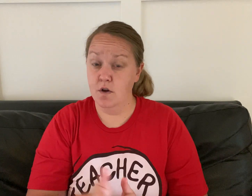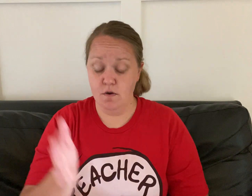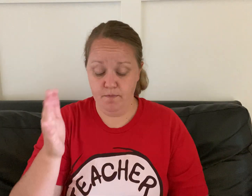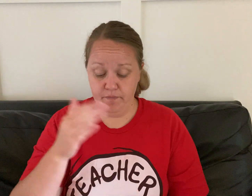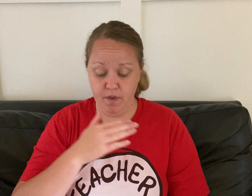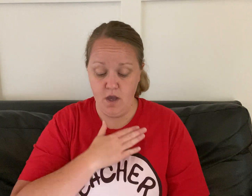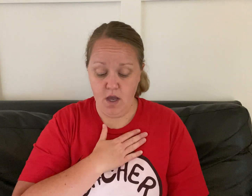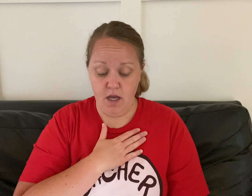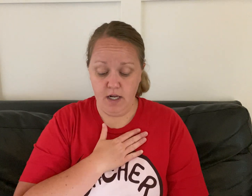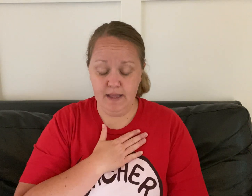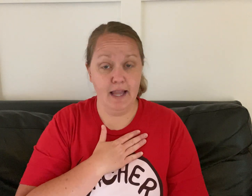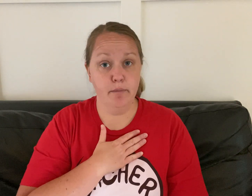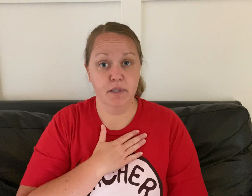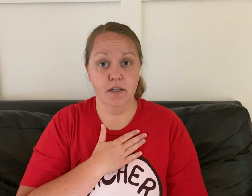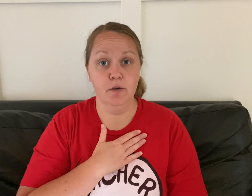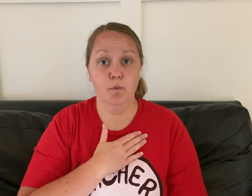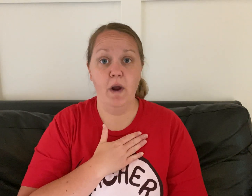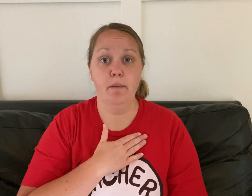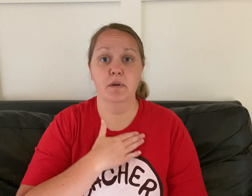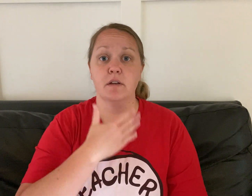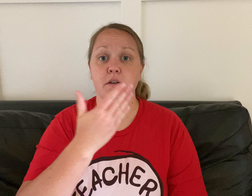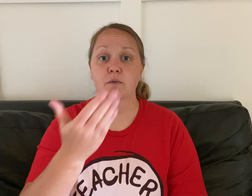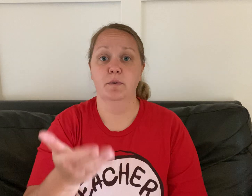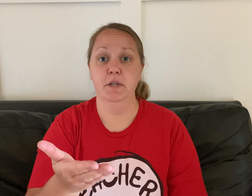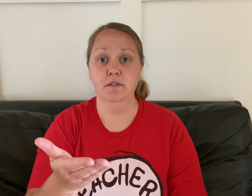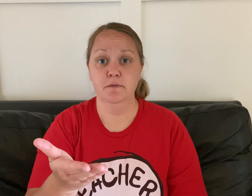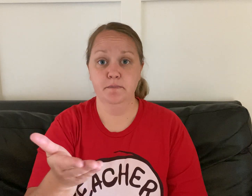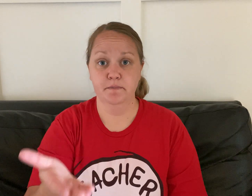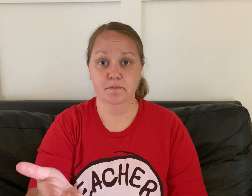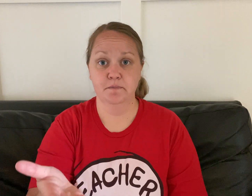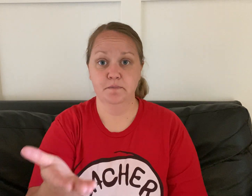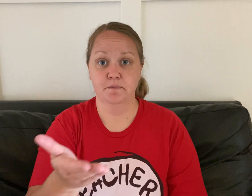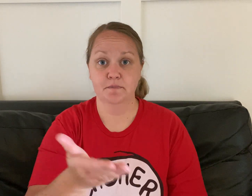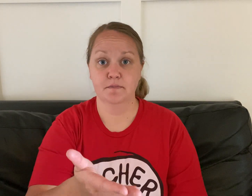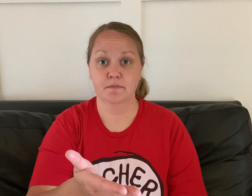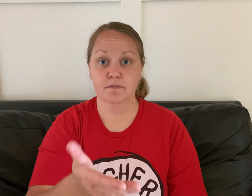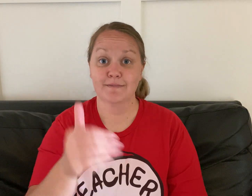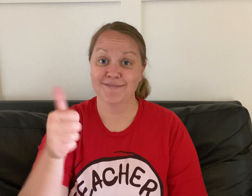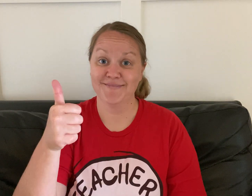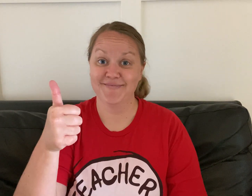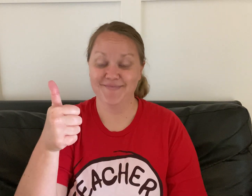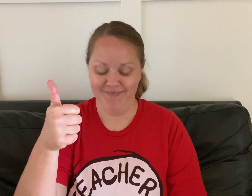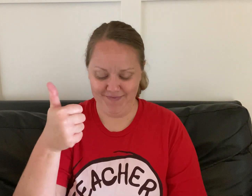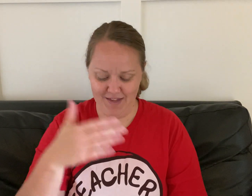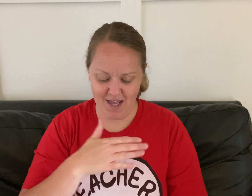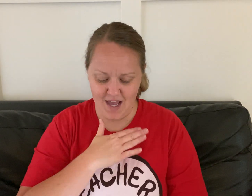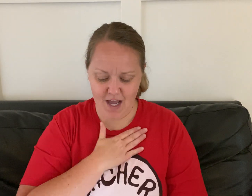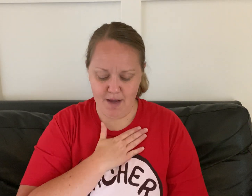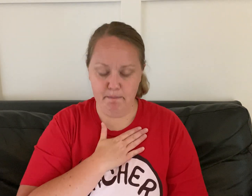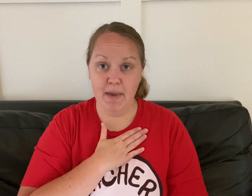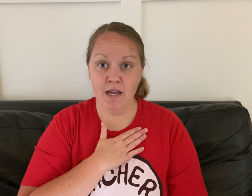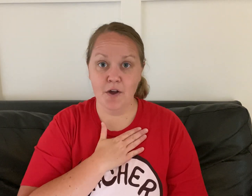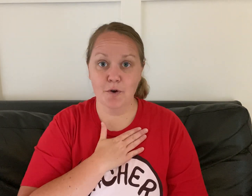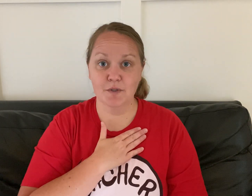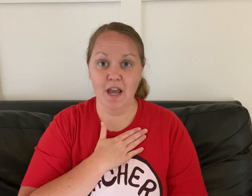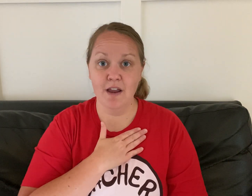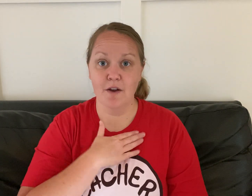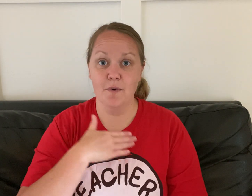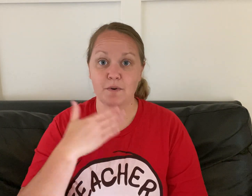no clapping wrapping repeat mango tango